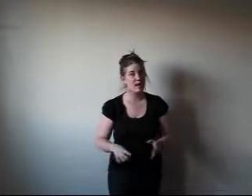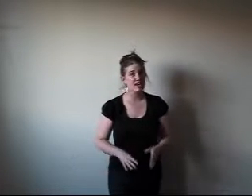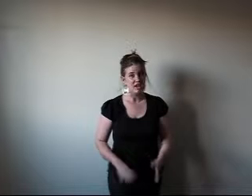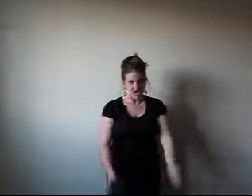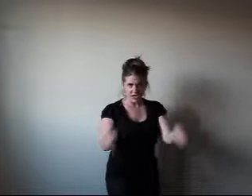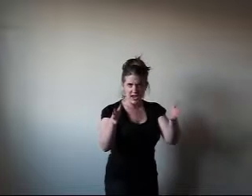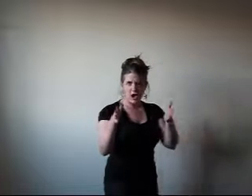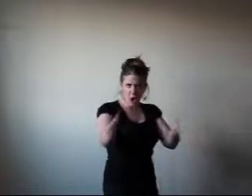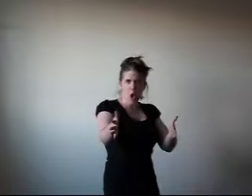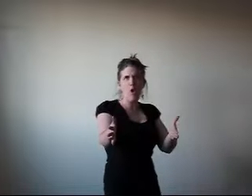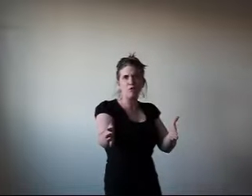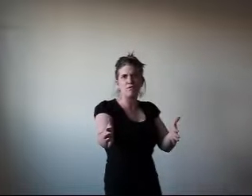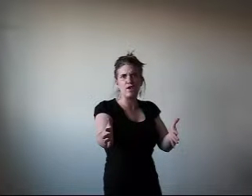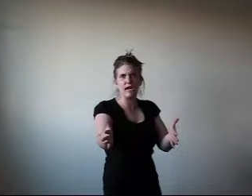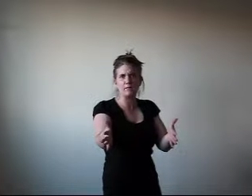mine. You gotta hold the frame.